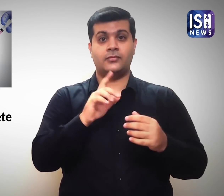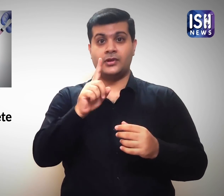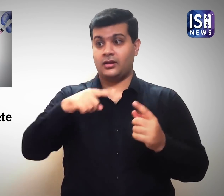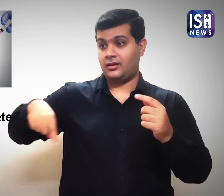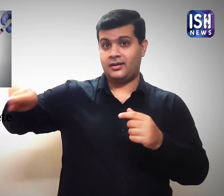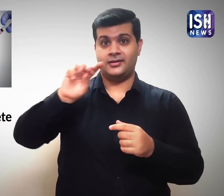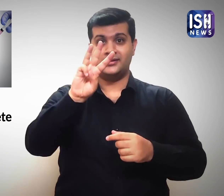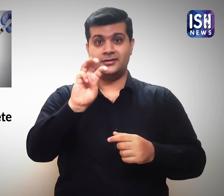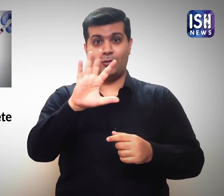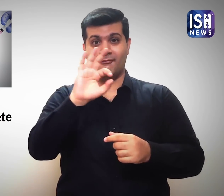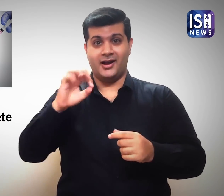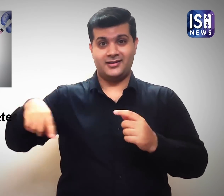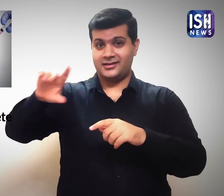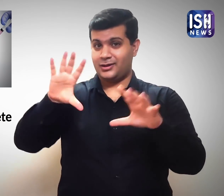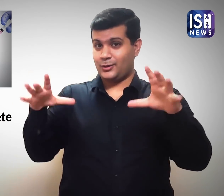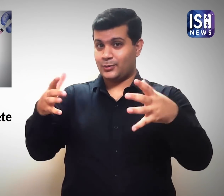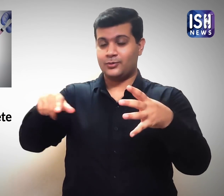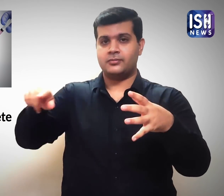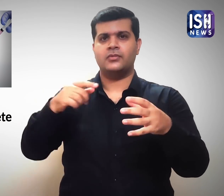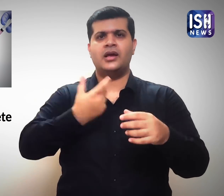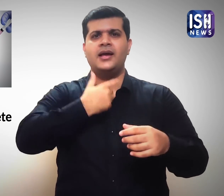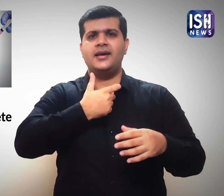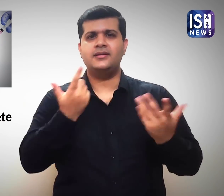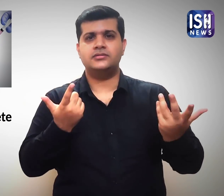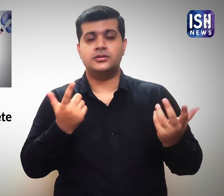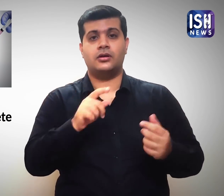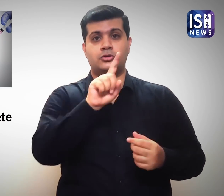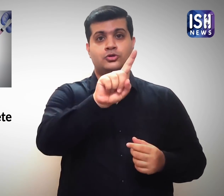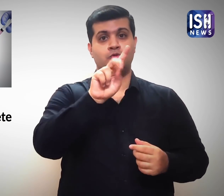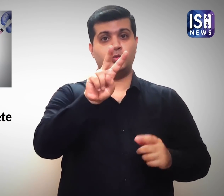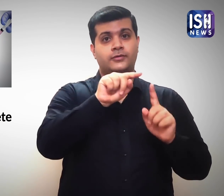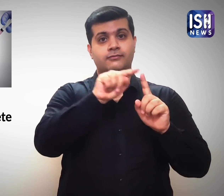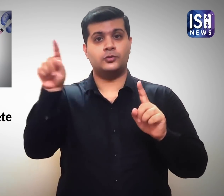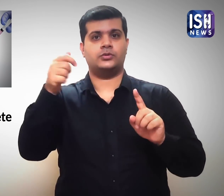All volunteers will be between the age of 12 to 65 years.